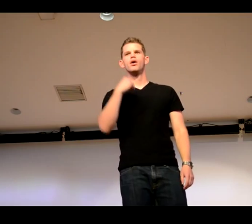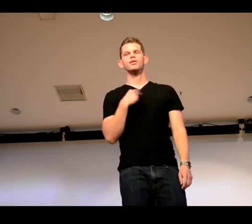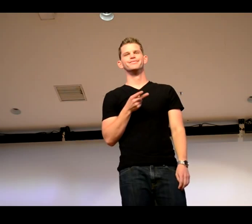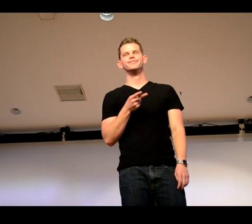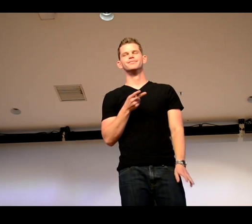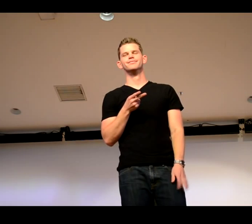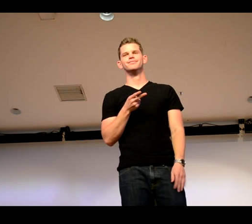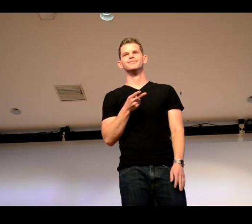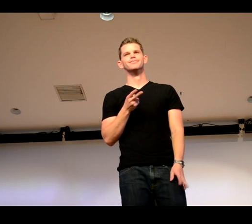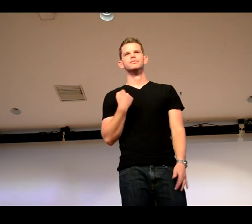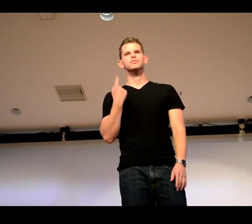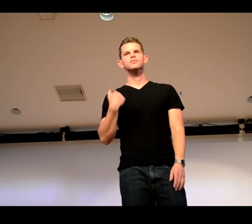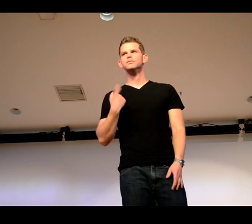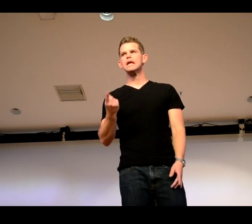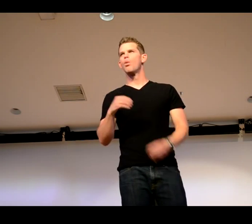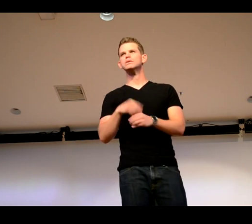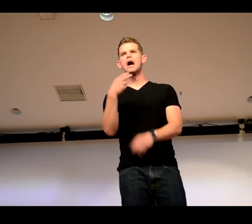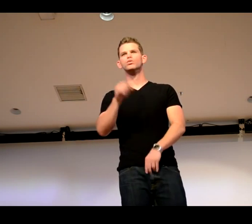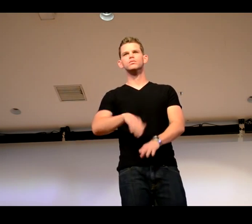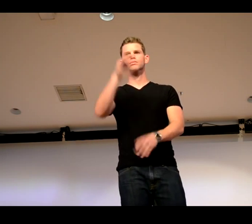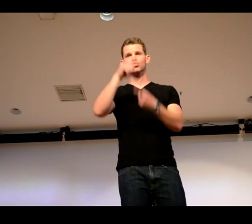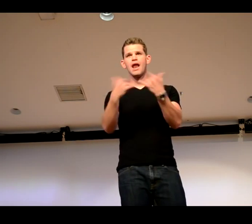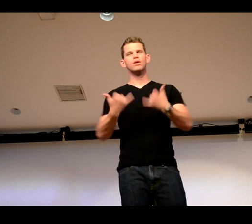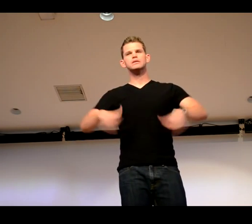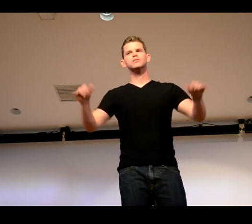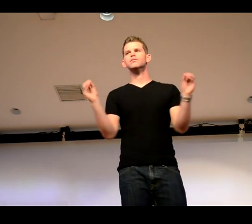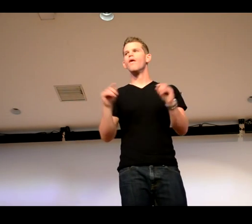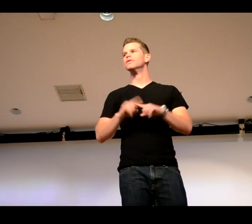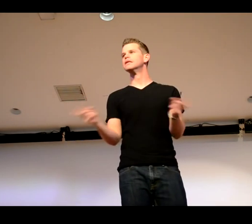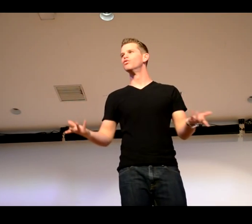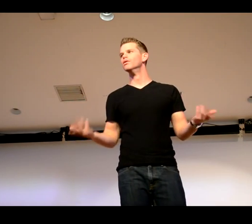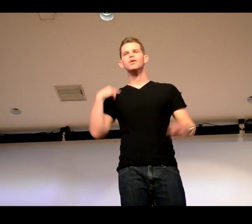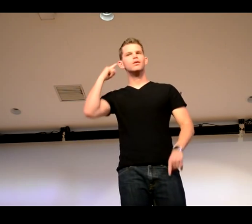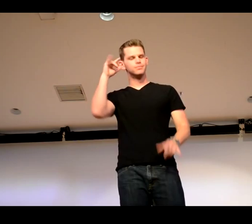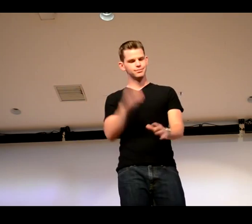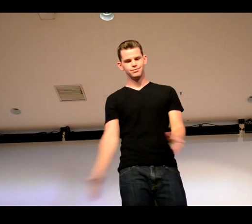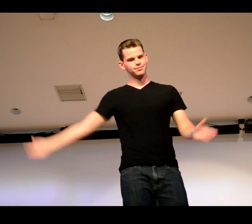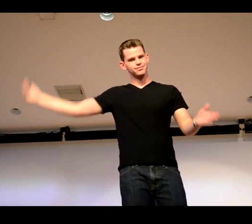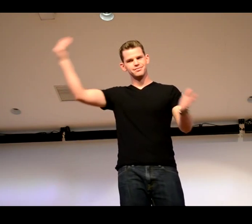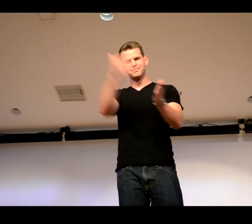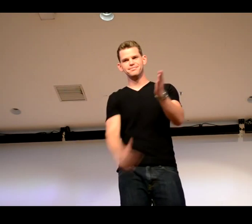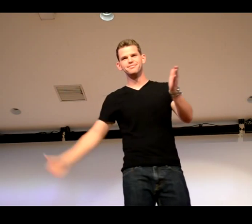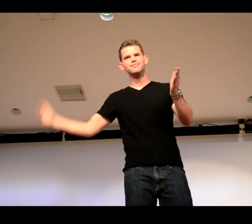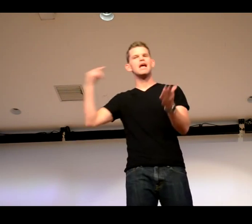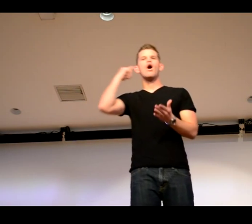like Matt Damon. And I'm like, what? No. I hear that all the time.